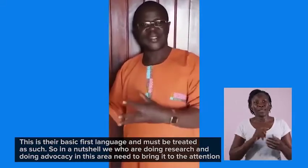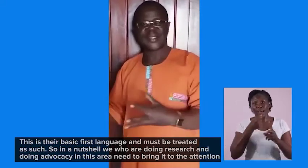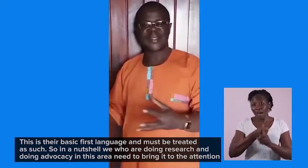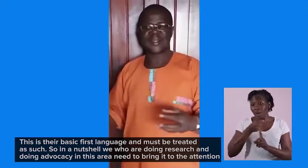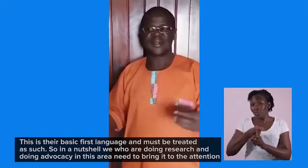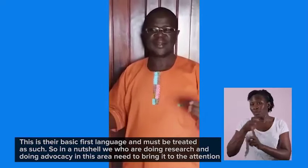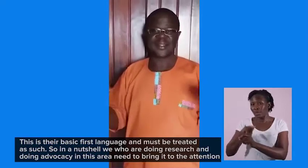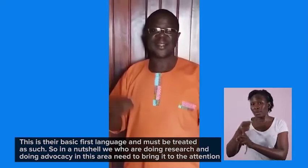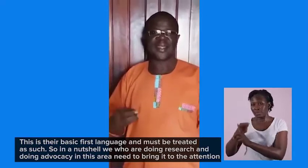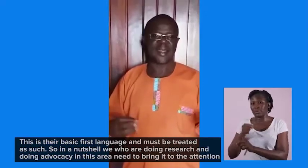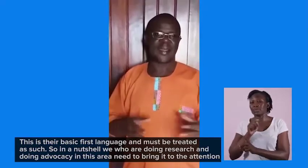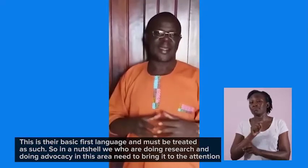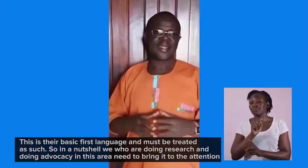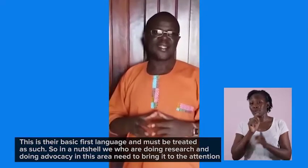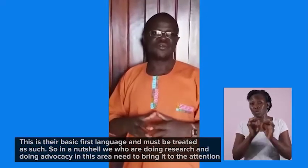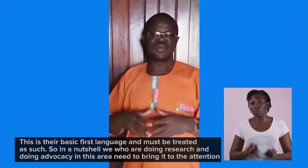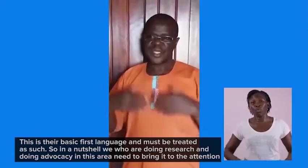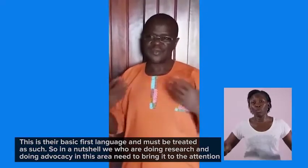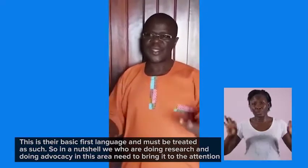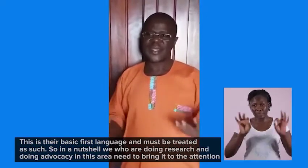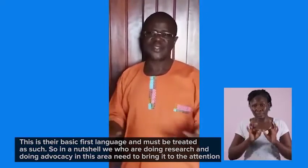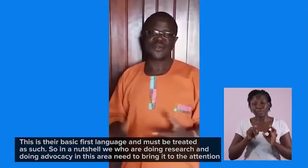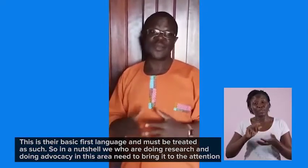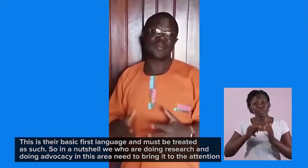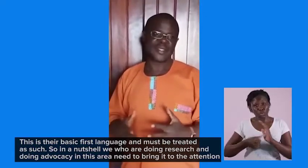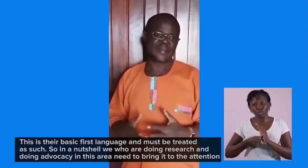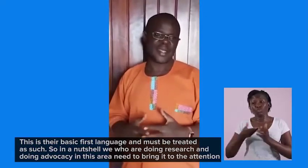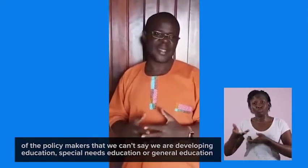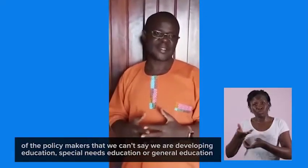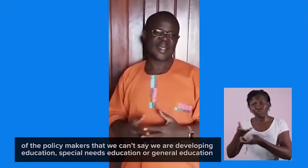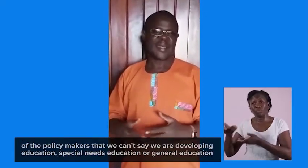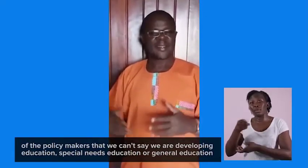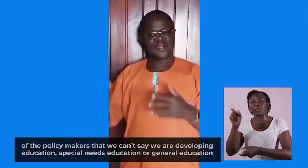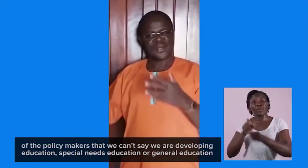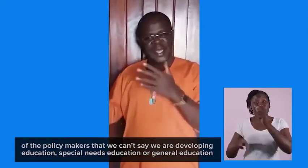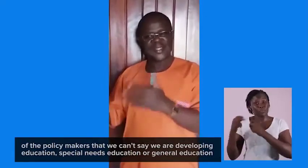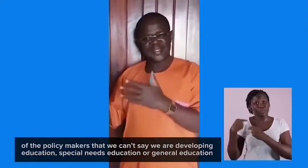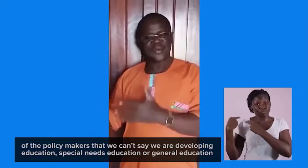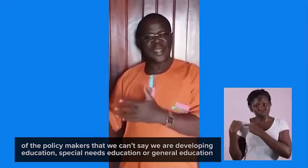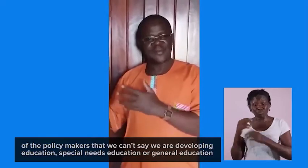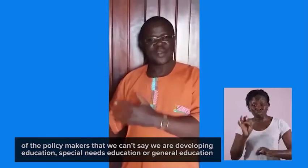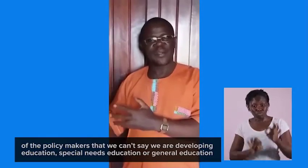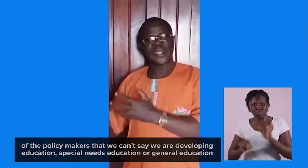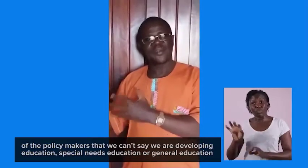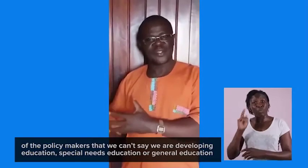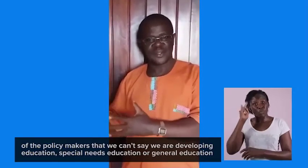in this area, need to bring it to the attention of the policy makers that we can't say we are developing education,